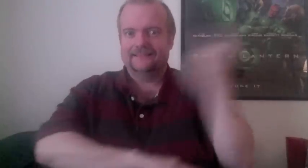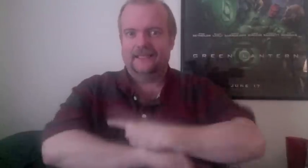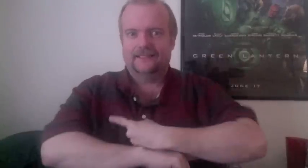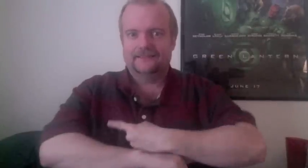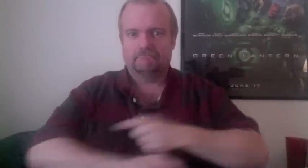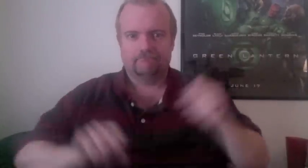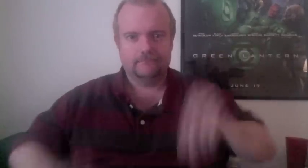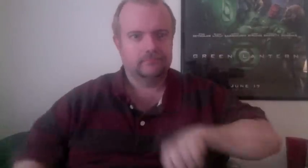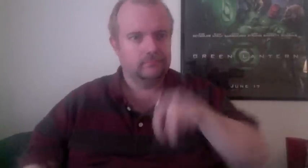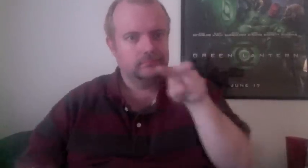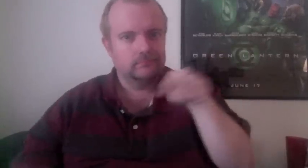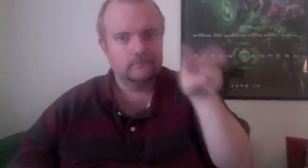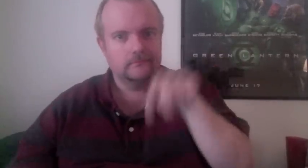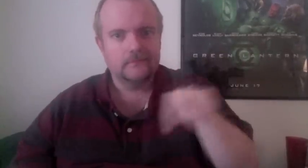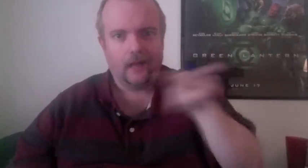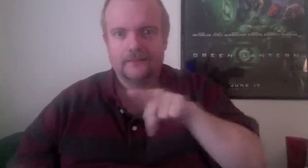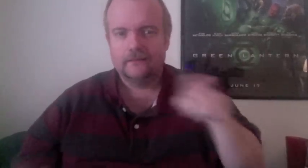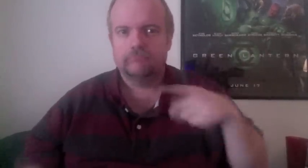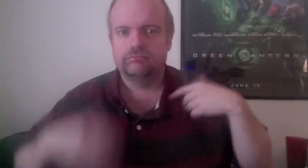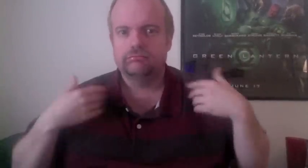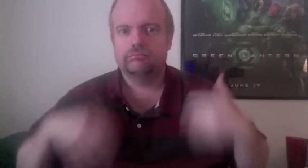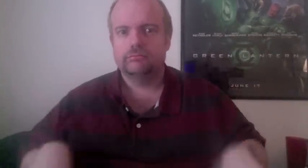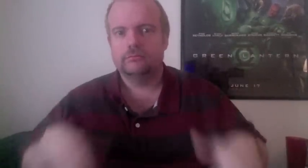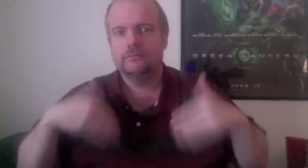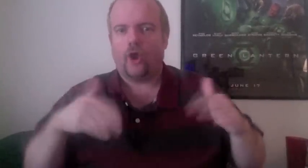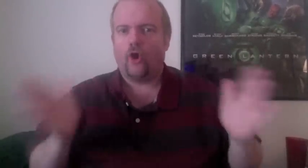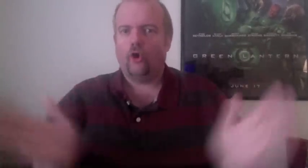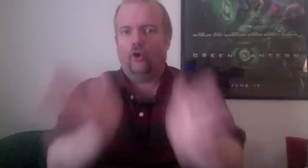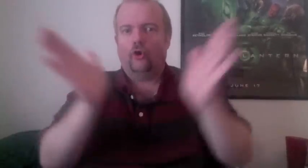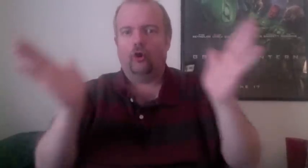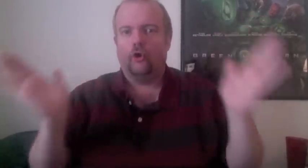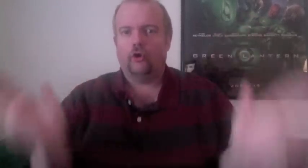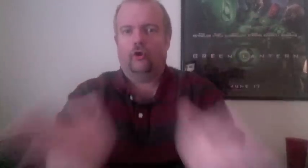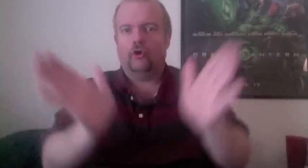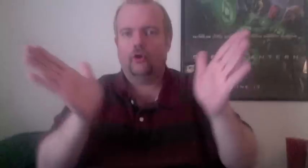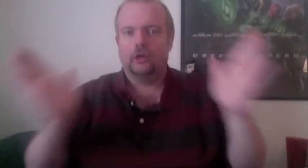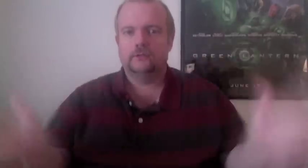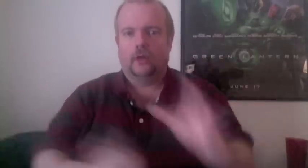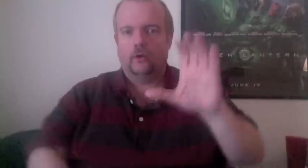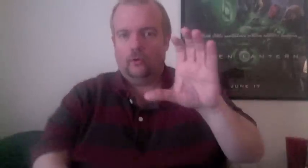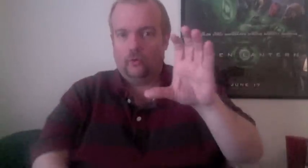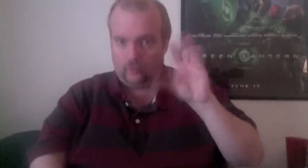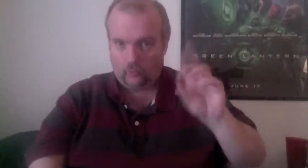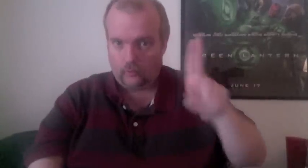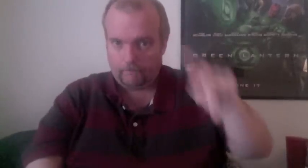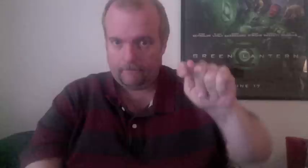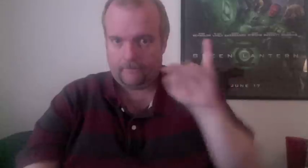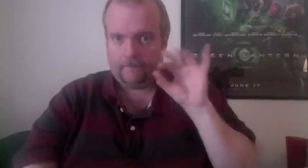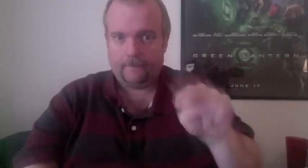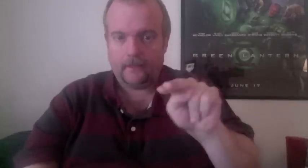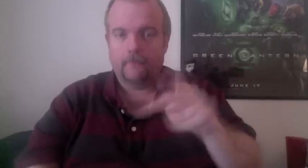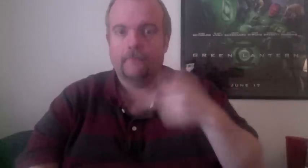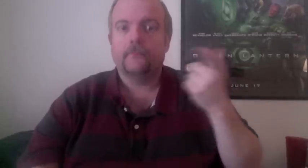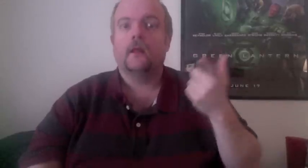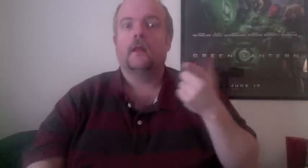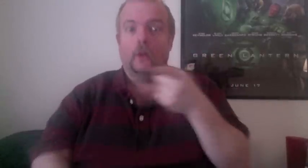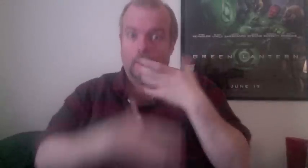that graveyard that night, and it was dark and it was late. It seemed like the apparition was turning around looking at us, saying, here I am.